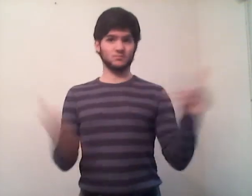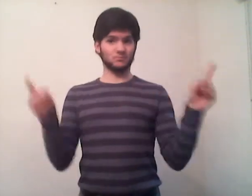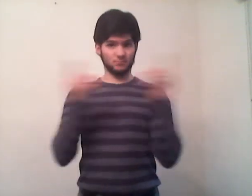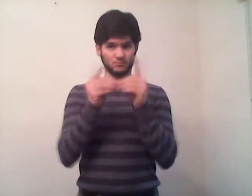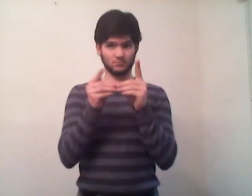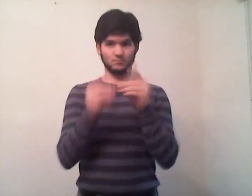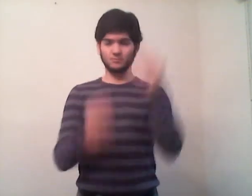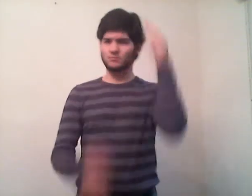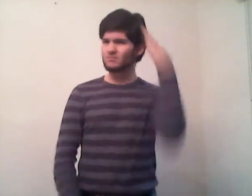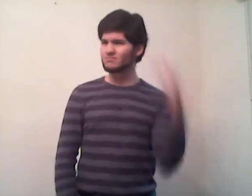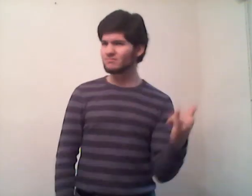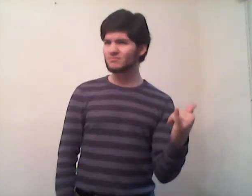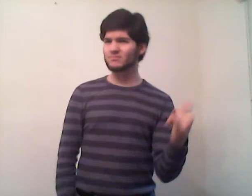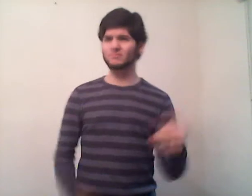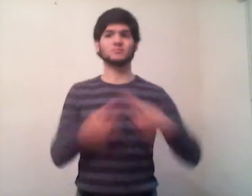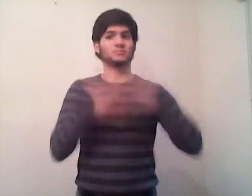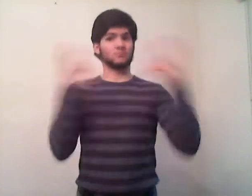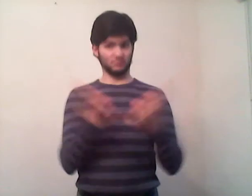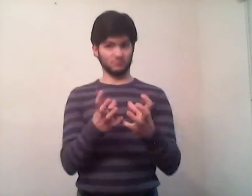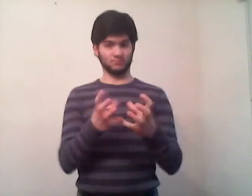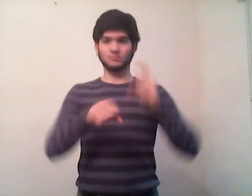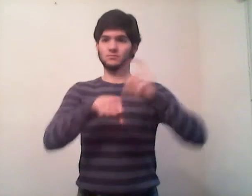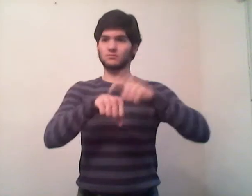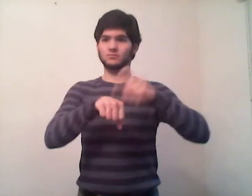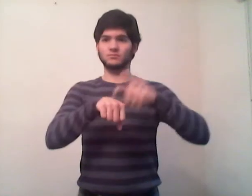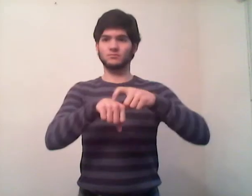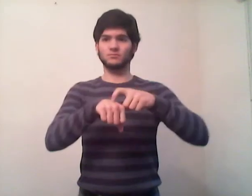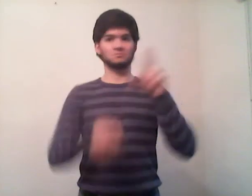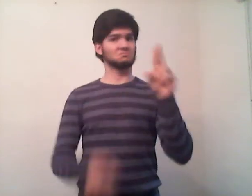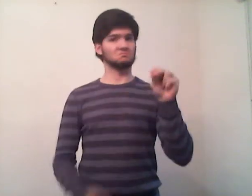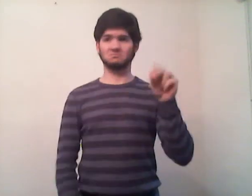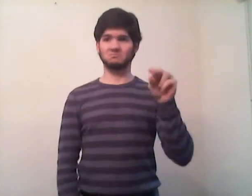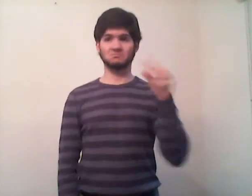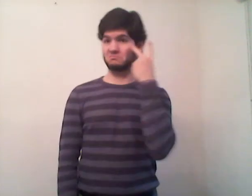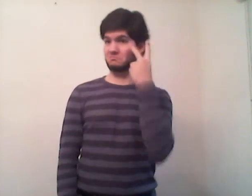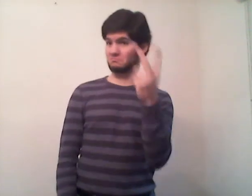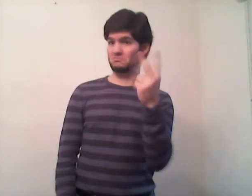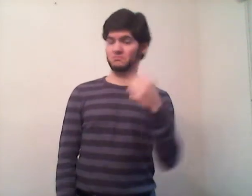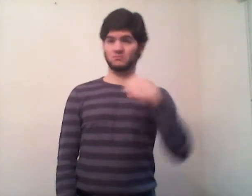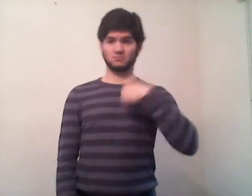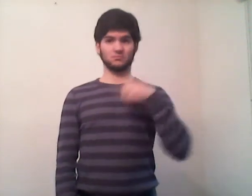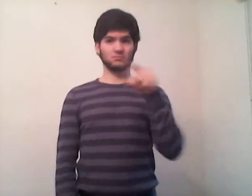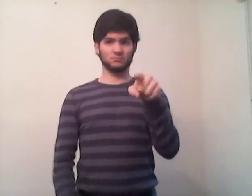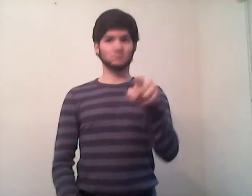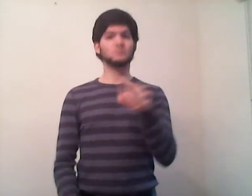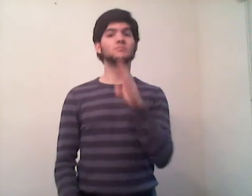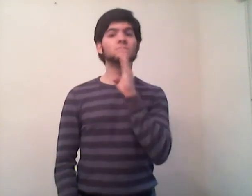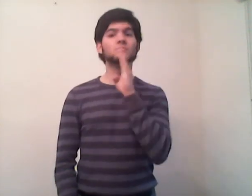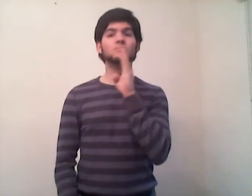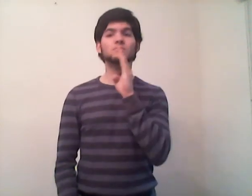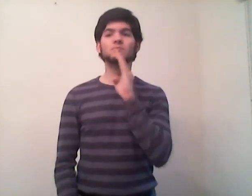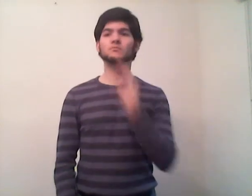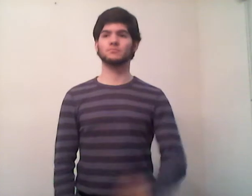all these years you'd like to me to go over everything.